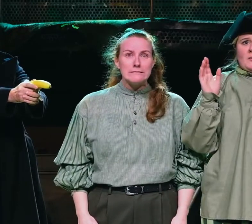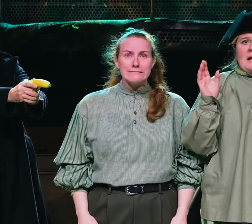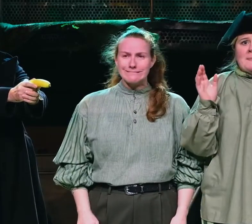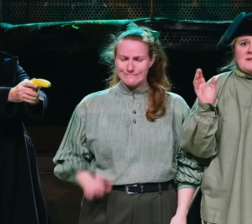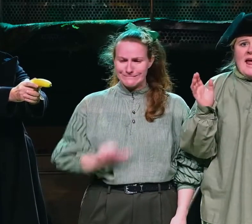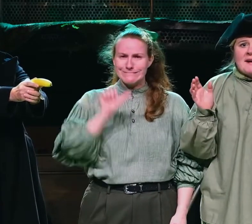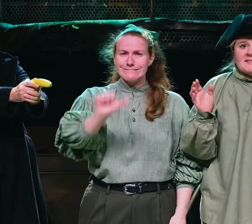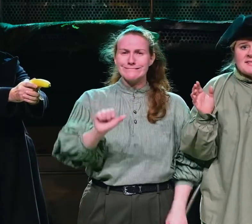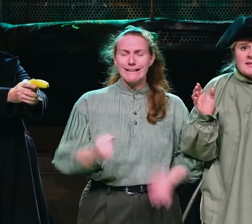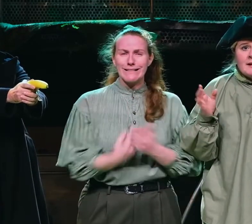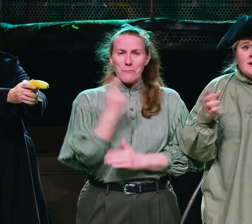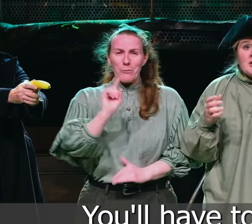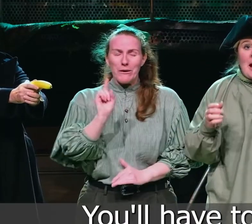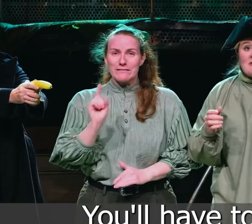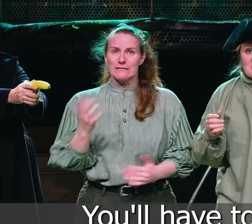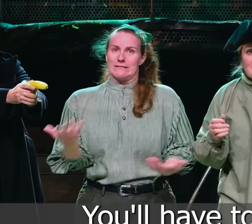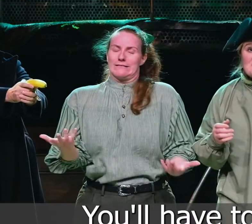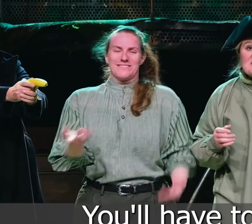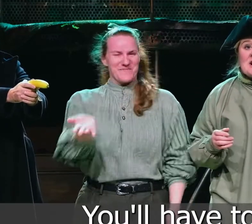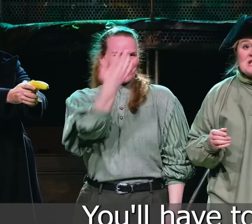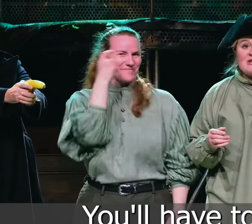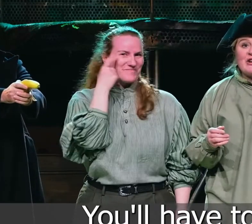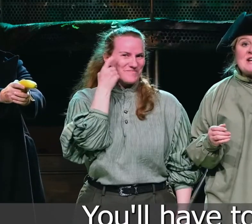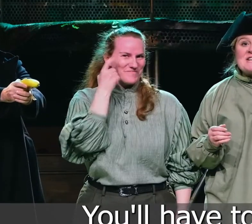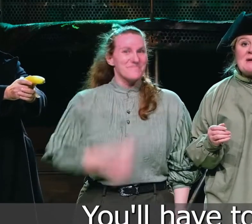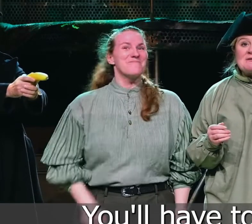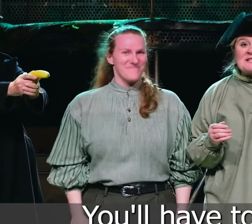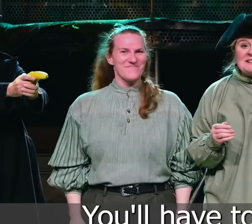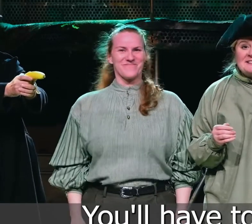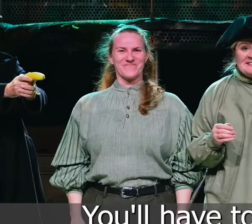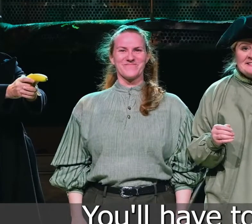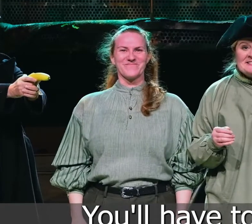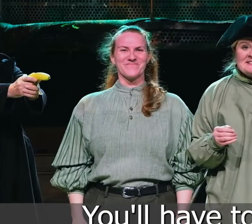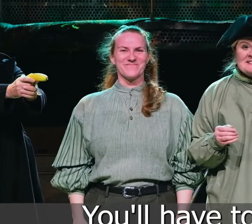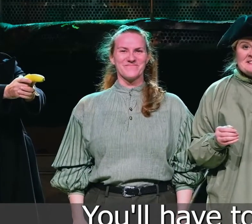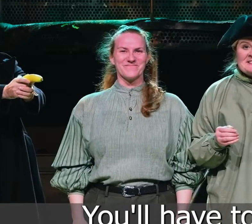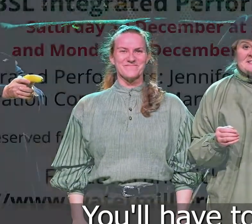What will happen next? You'll have to come and see us to find out.